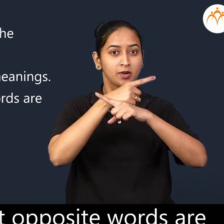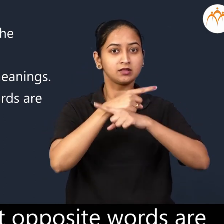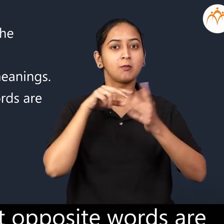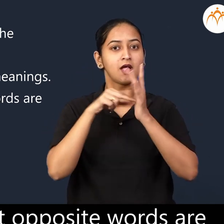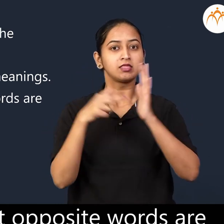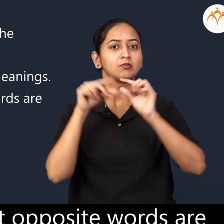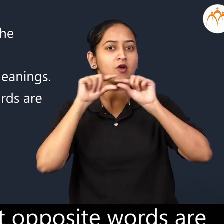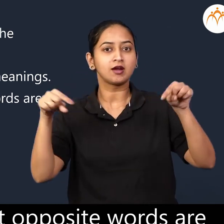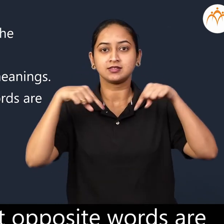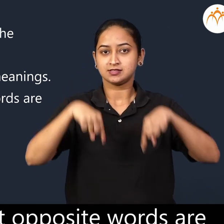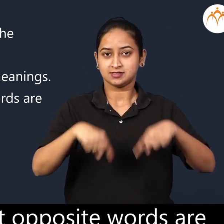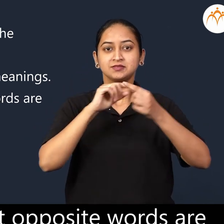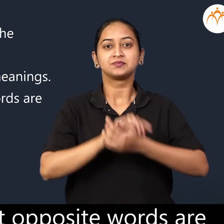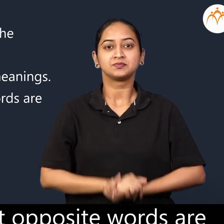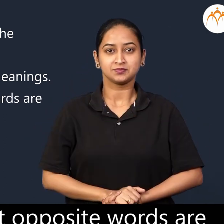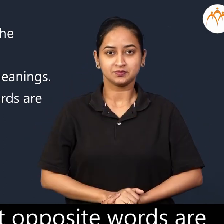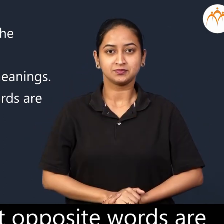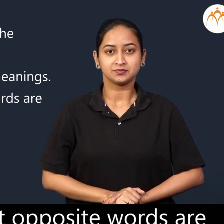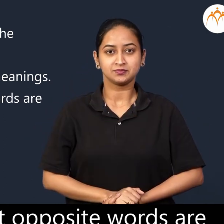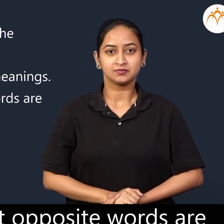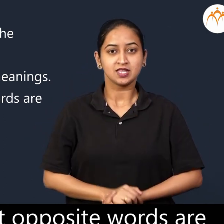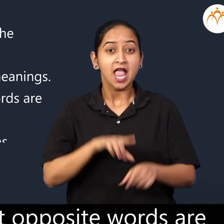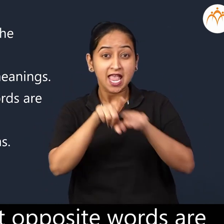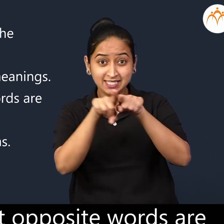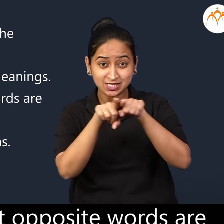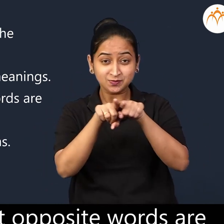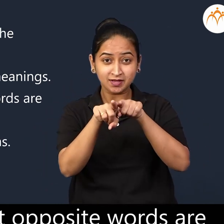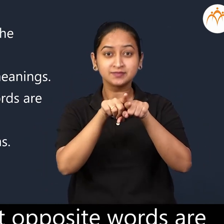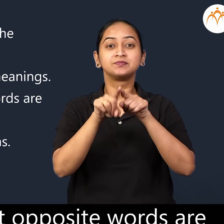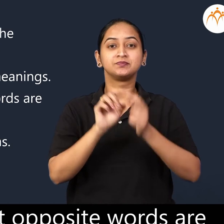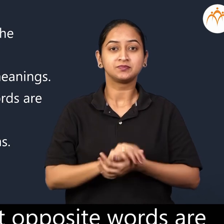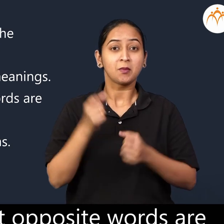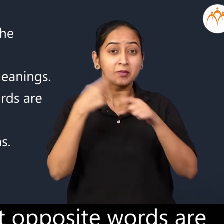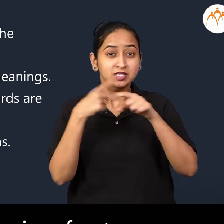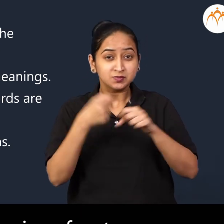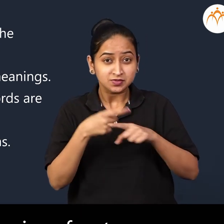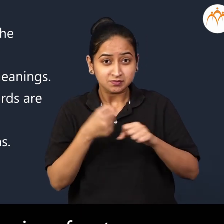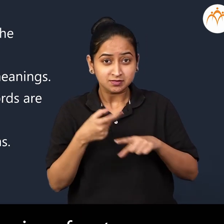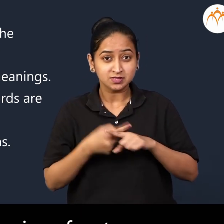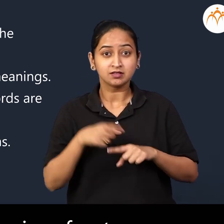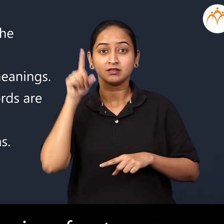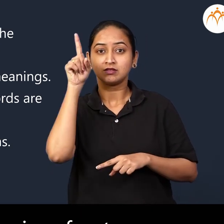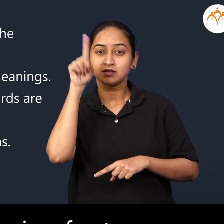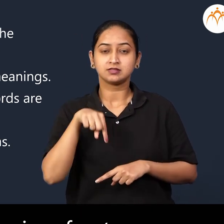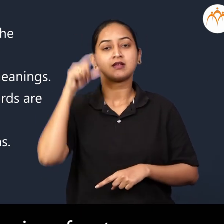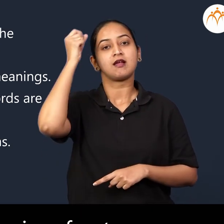opposite words are also called antonyms We learnt some pairs